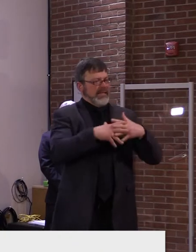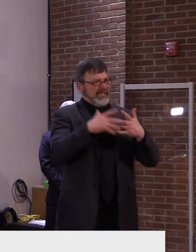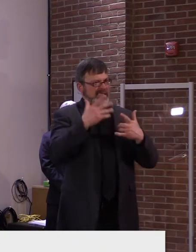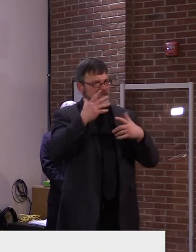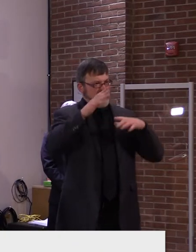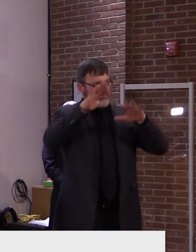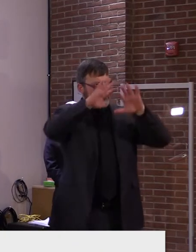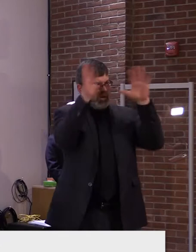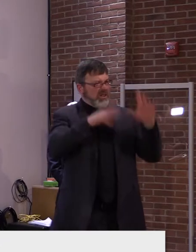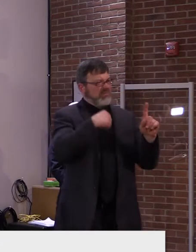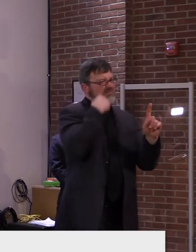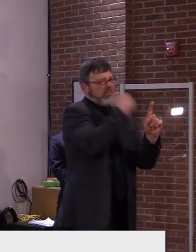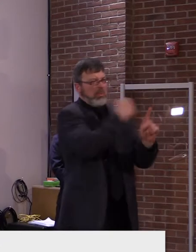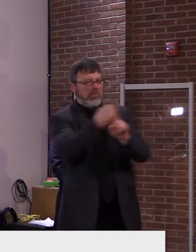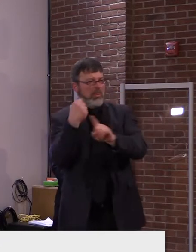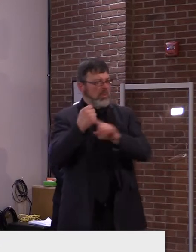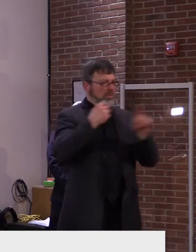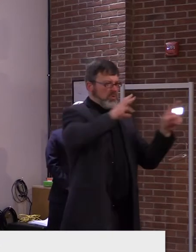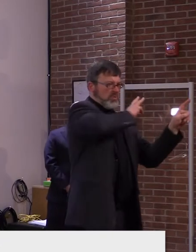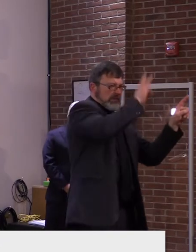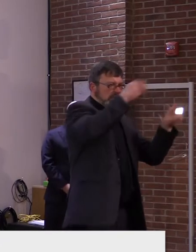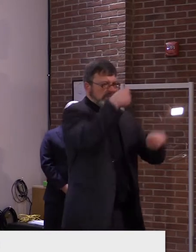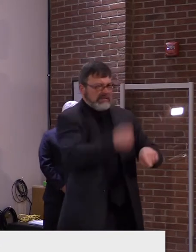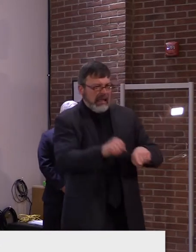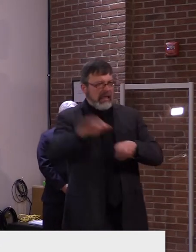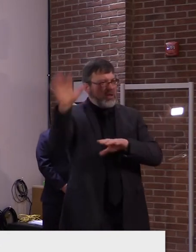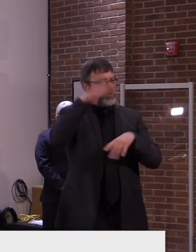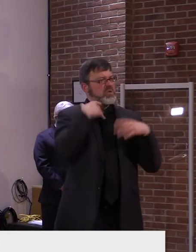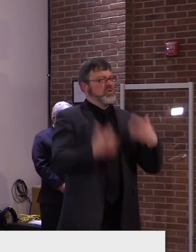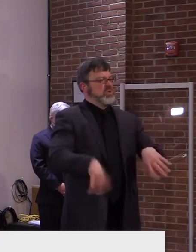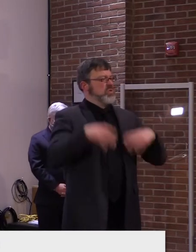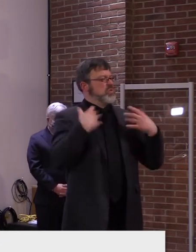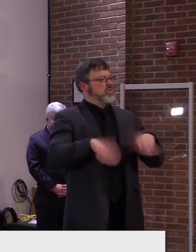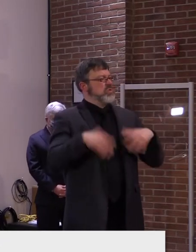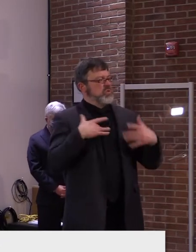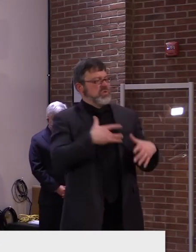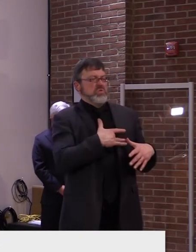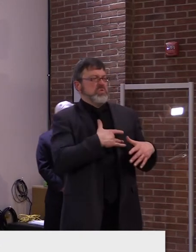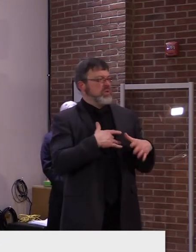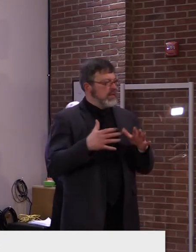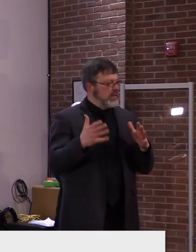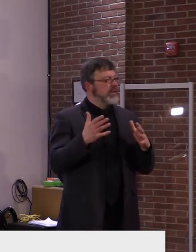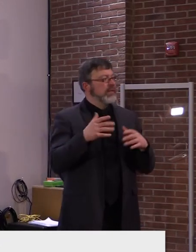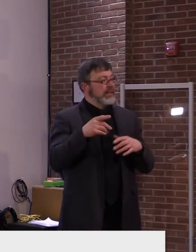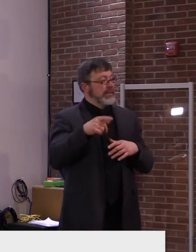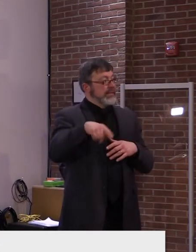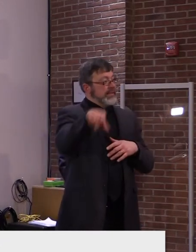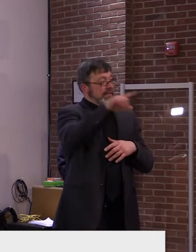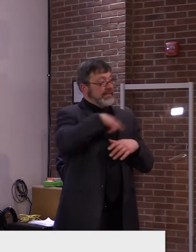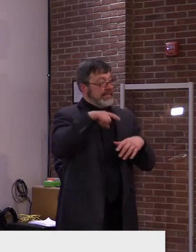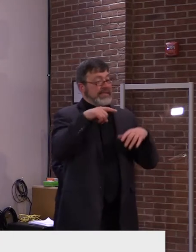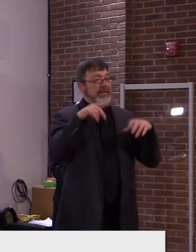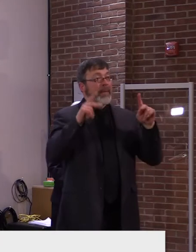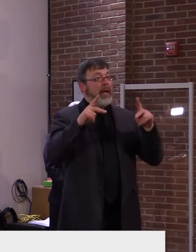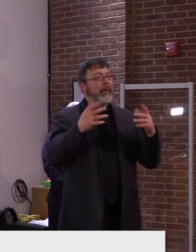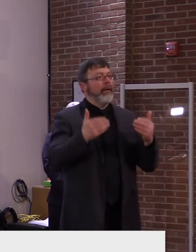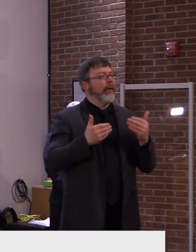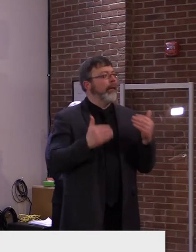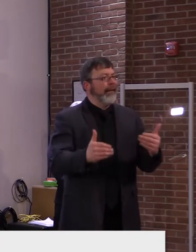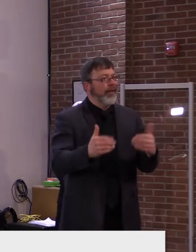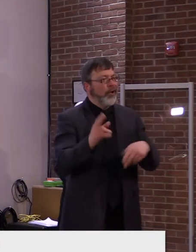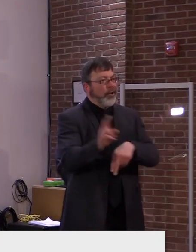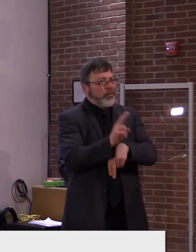surge in carbon monoxide poisonings in places like Texas, as using these sources can lead to carbon monoxide